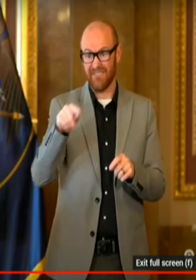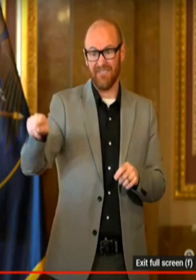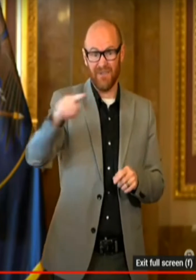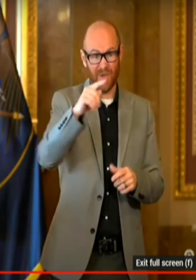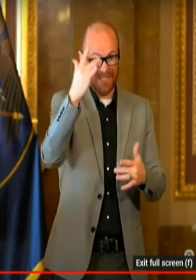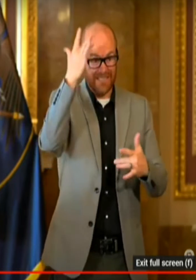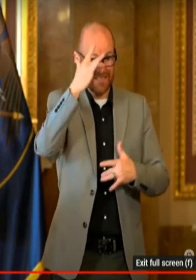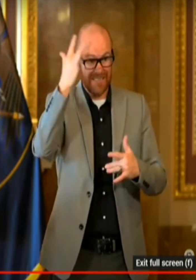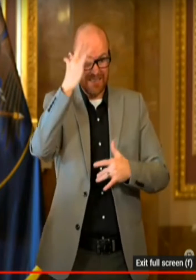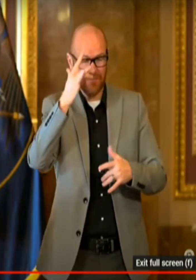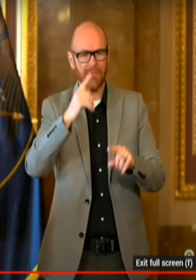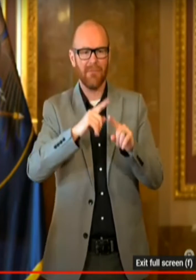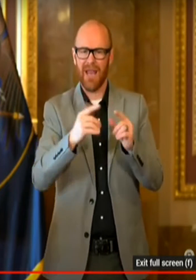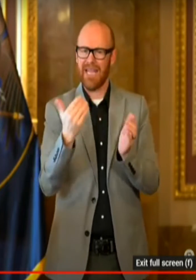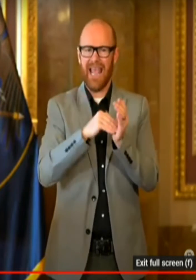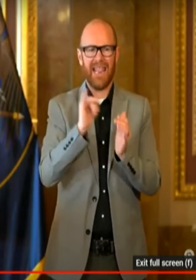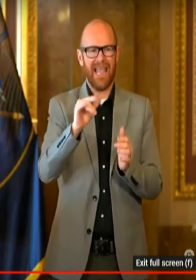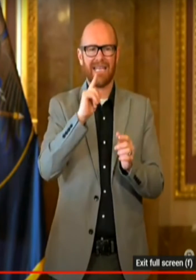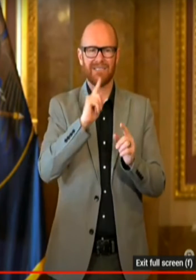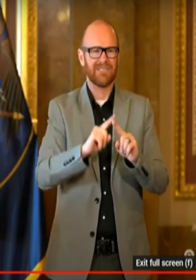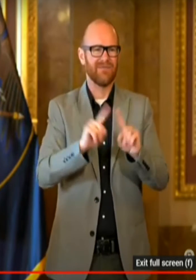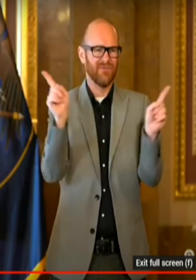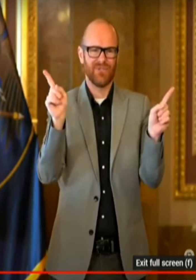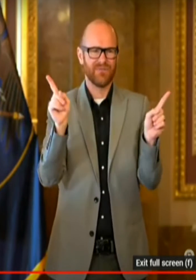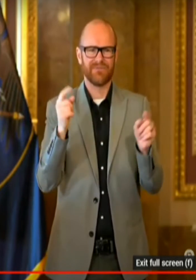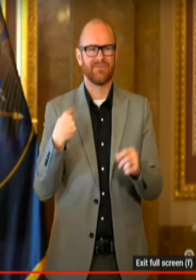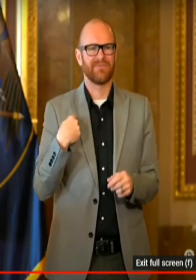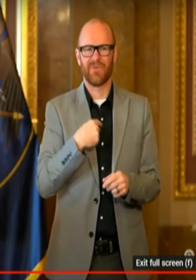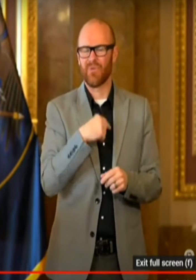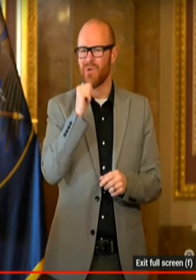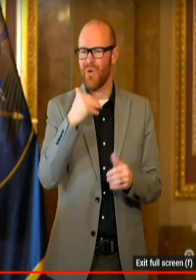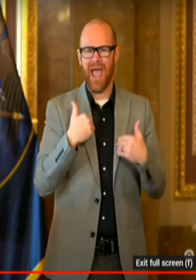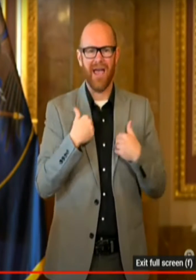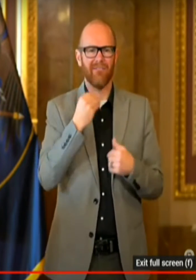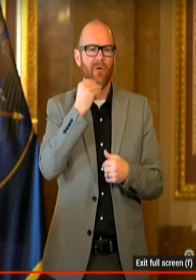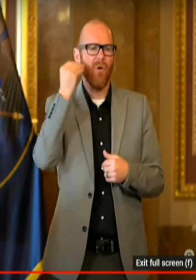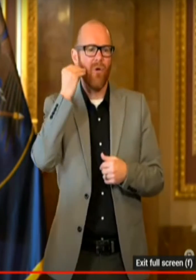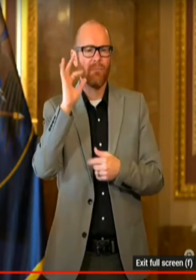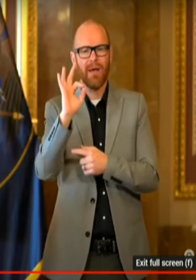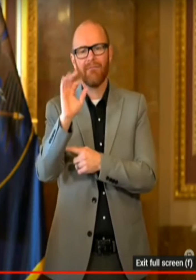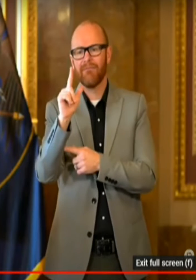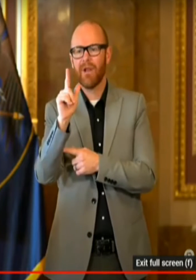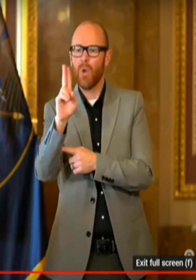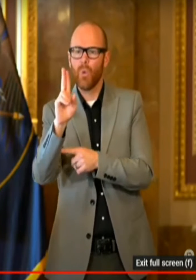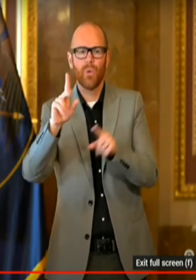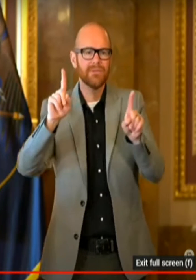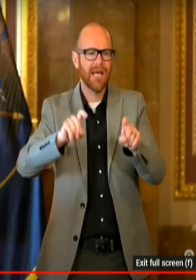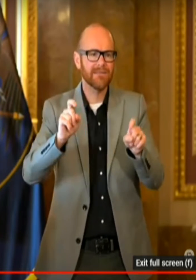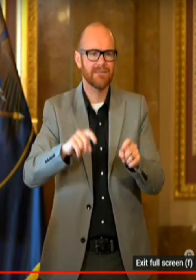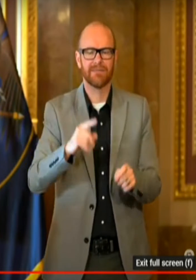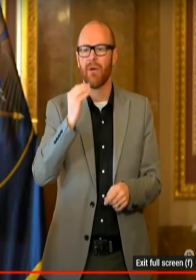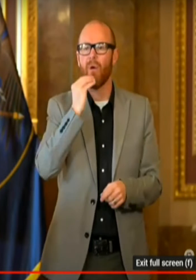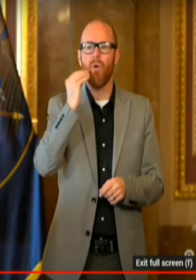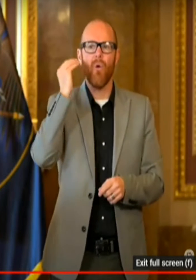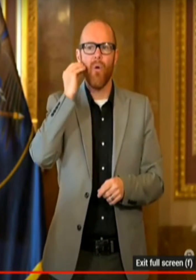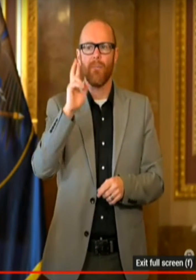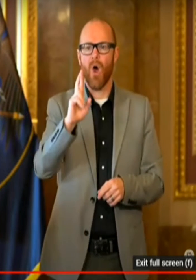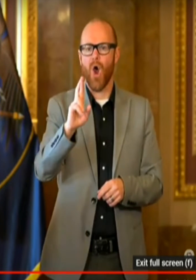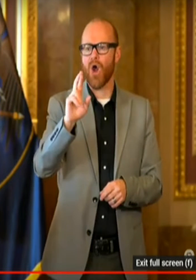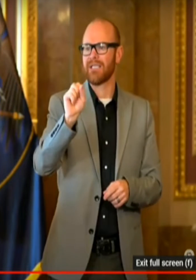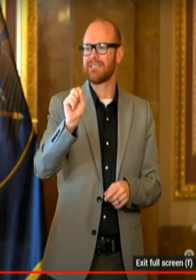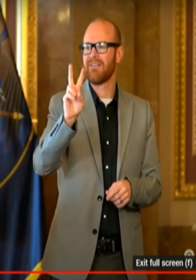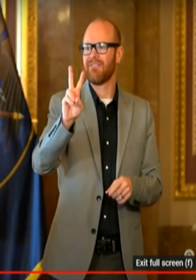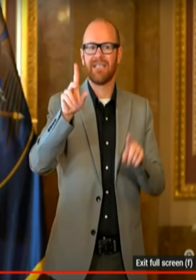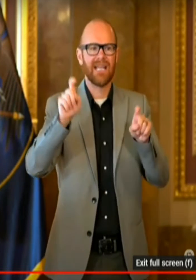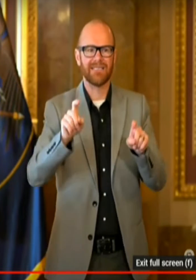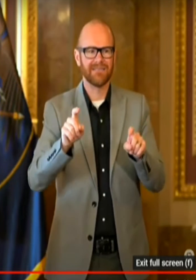that's also very, very different. We don't have home flu tests. You know, we don't have home RSV tests. But